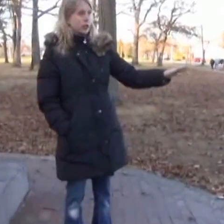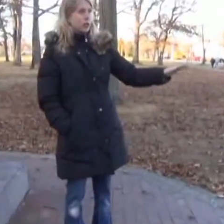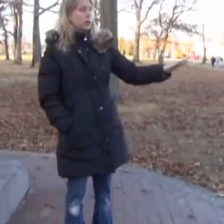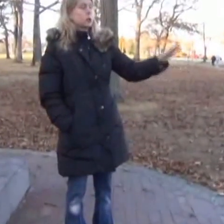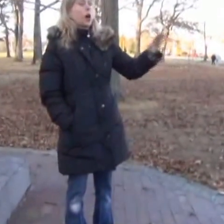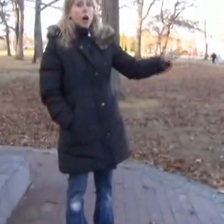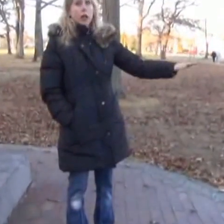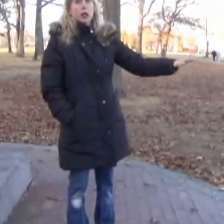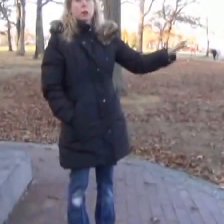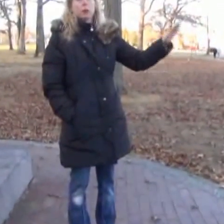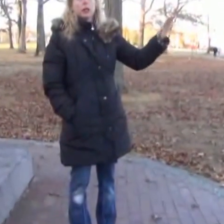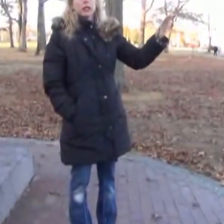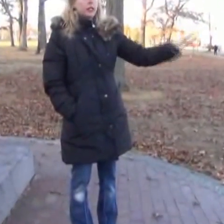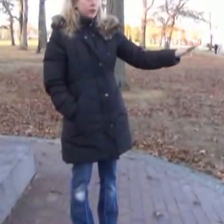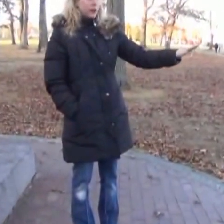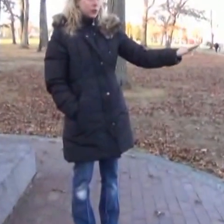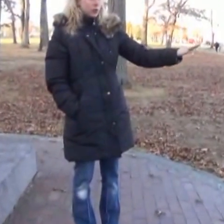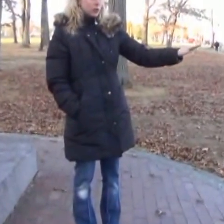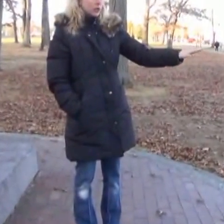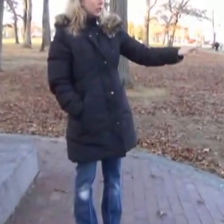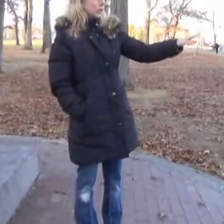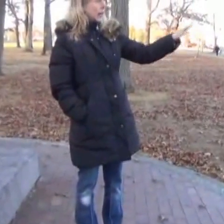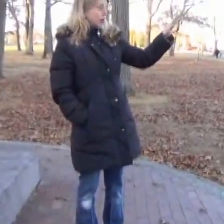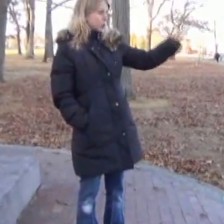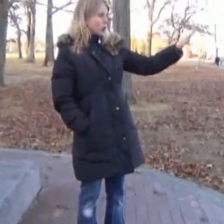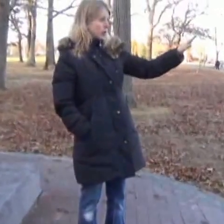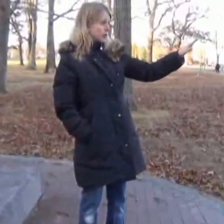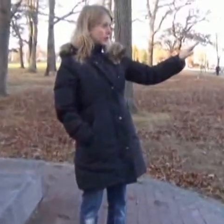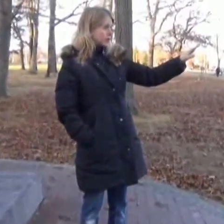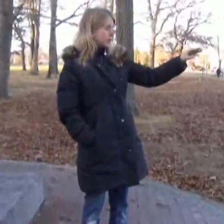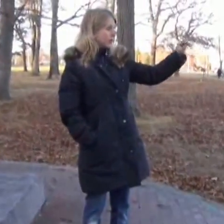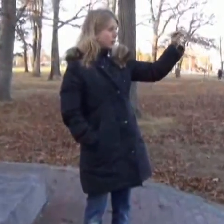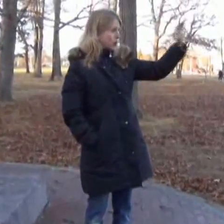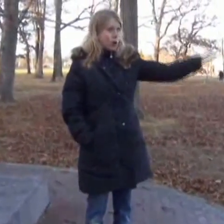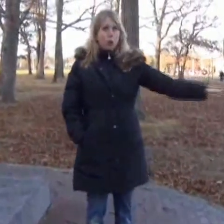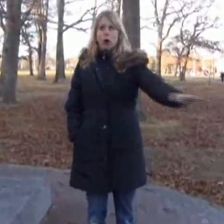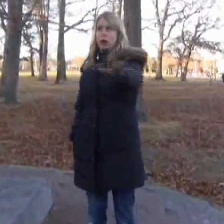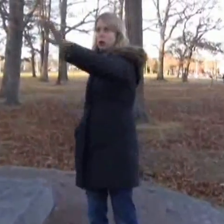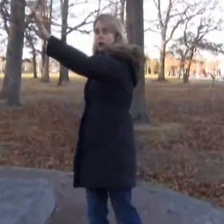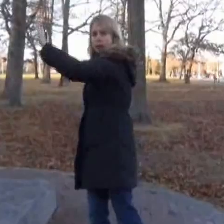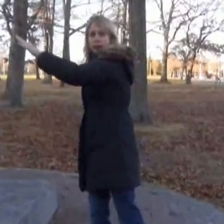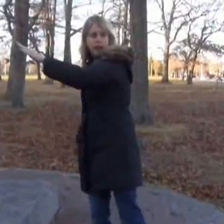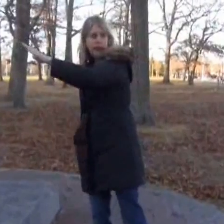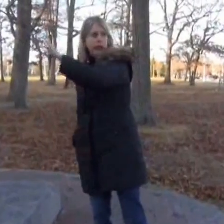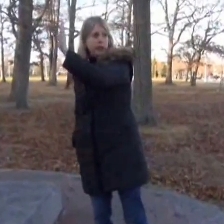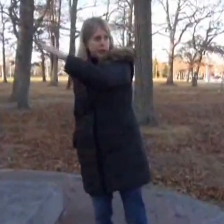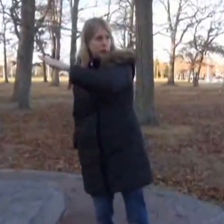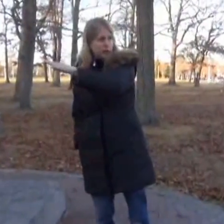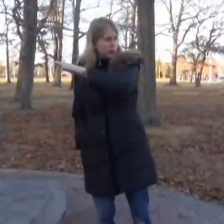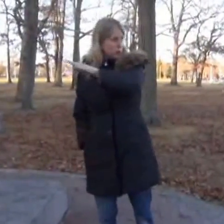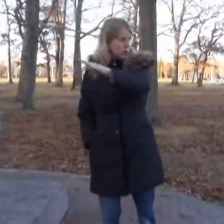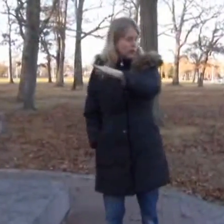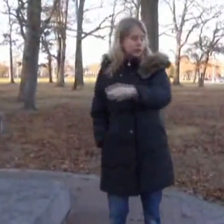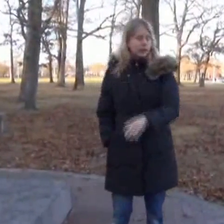here. was unbelievable how strong it was. And they would all walk over to the synagogue. That's why it is where it is.